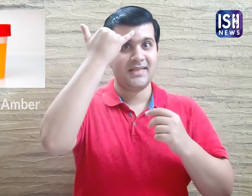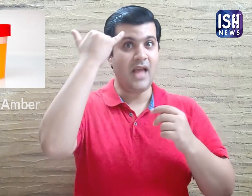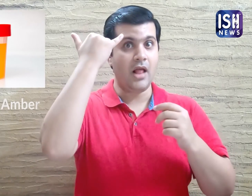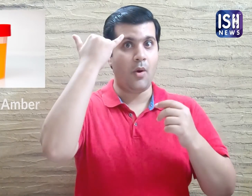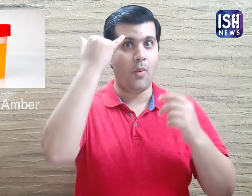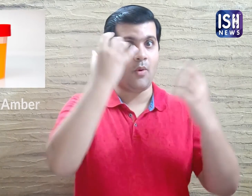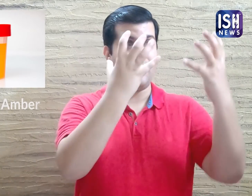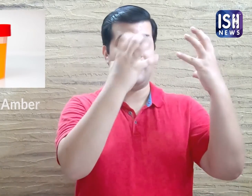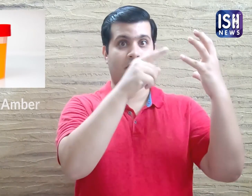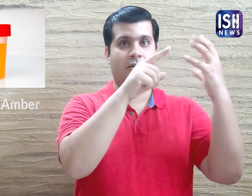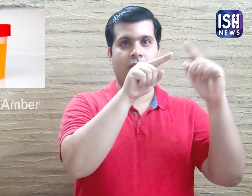Yellowish to amber,